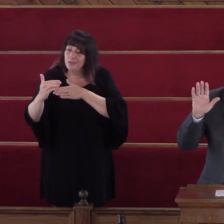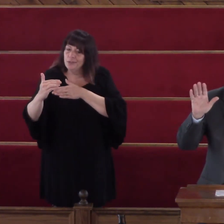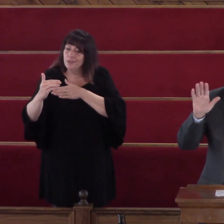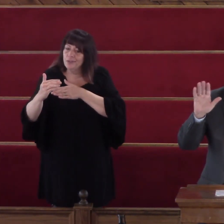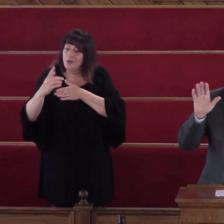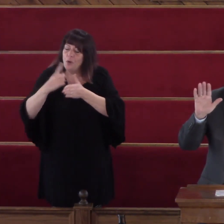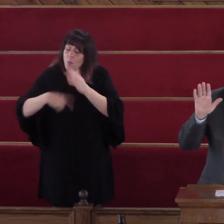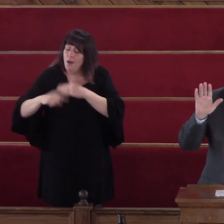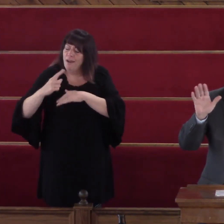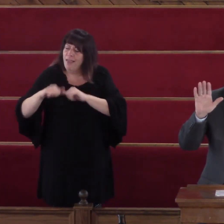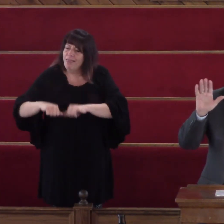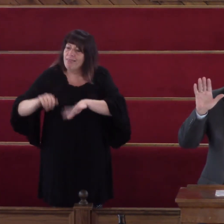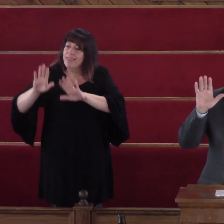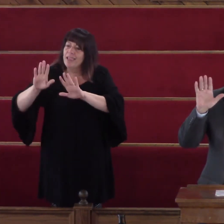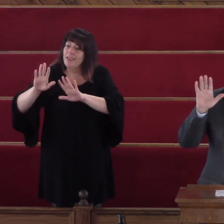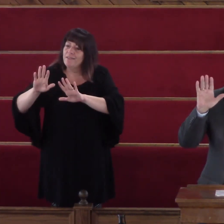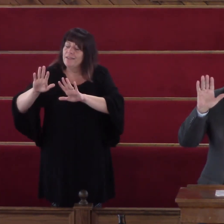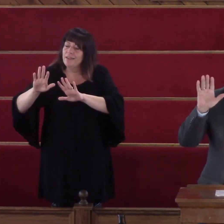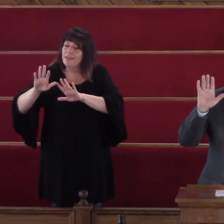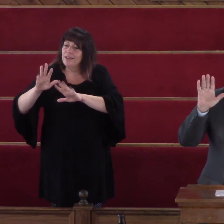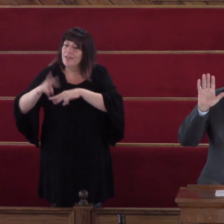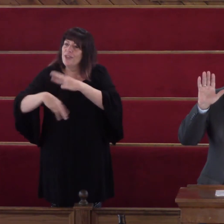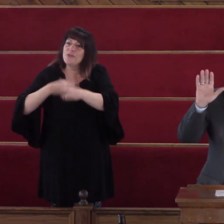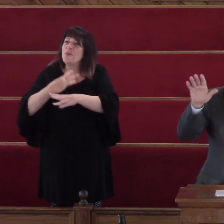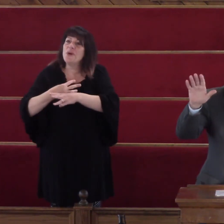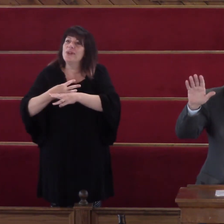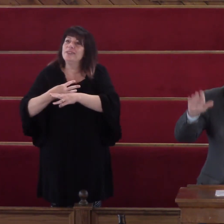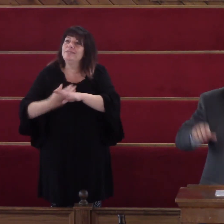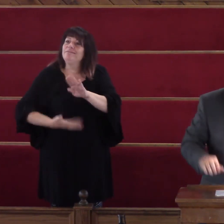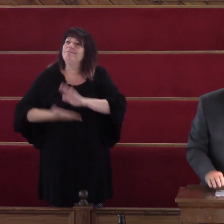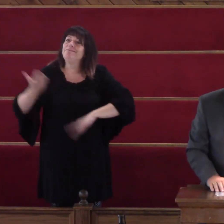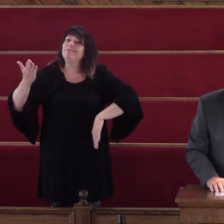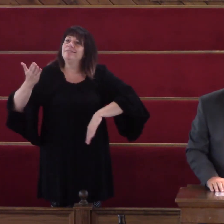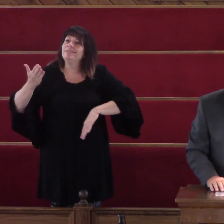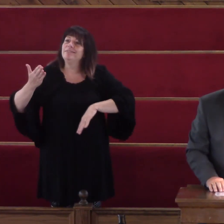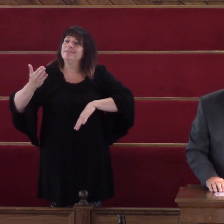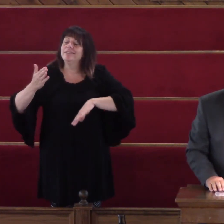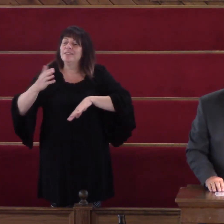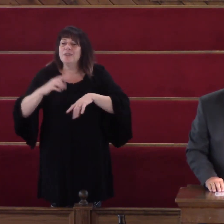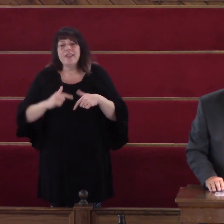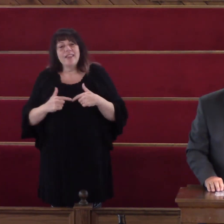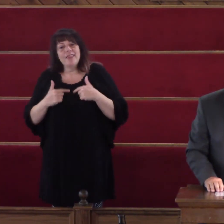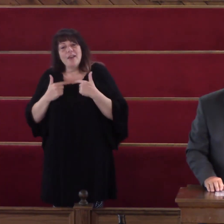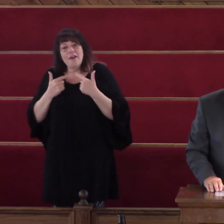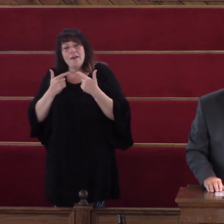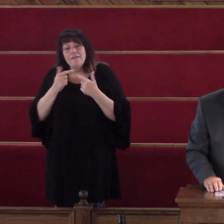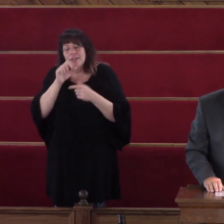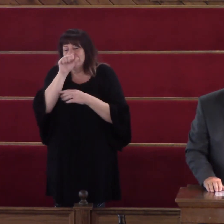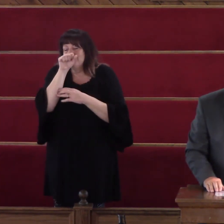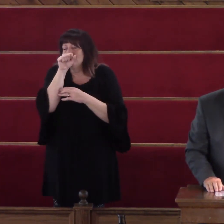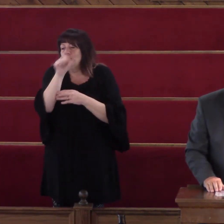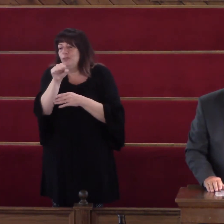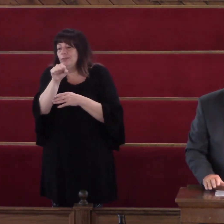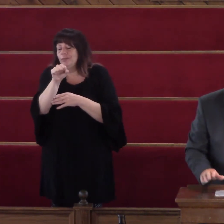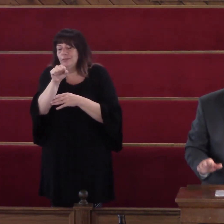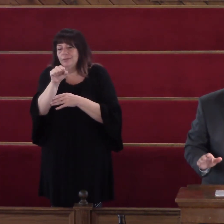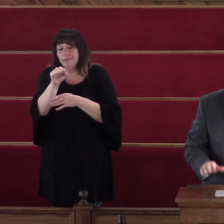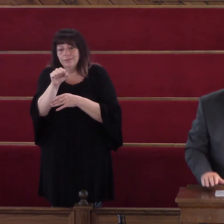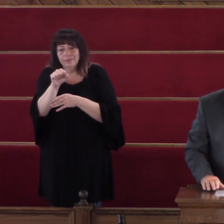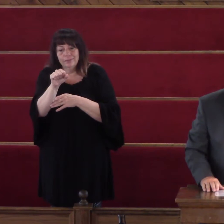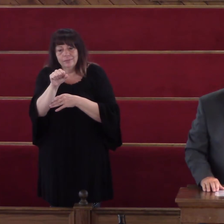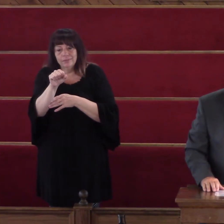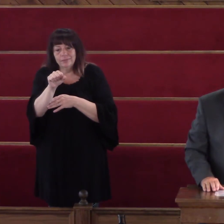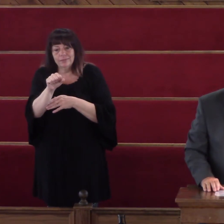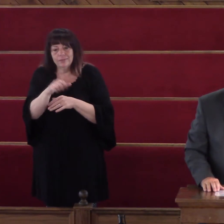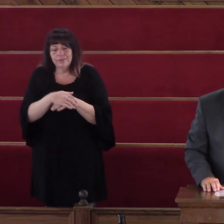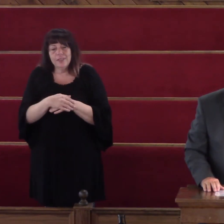To leave with the love Of your life And headed for glory What a blessing But one of the stories